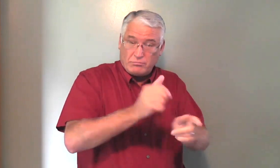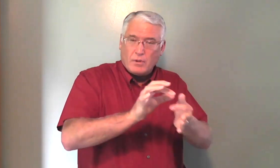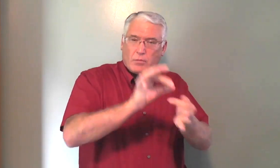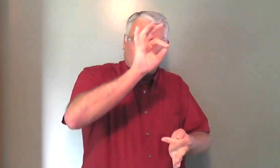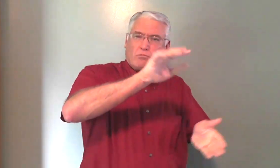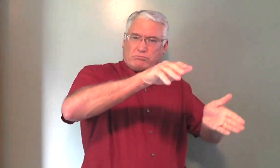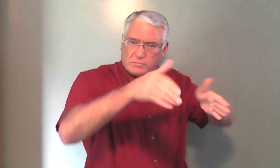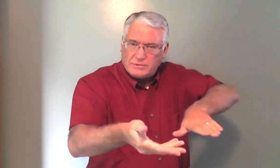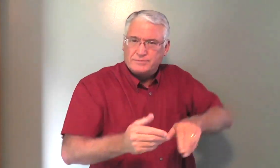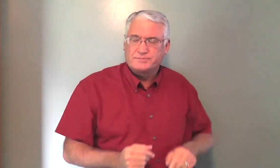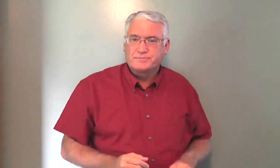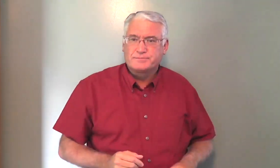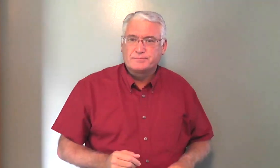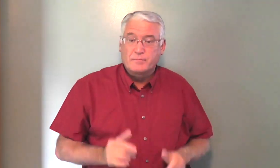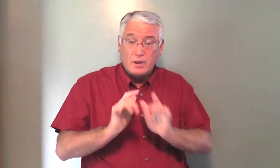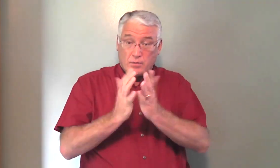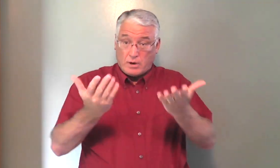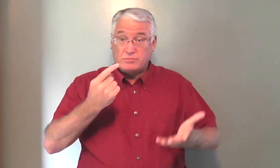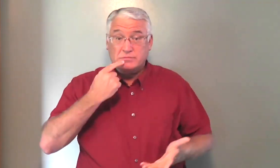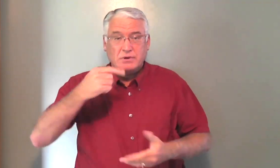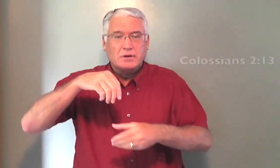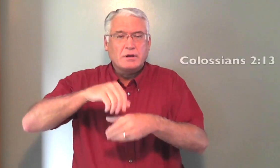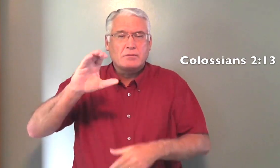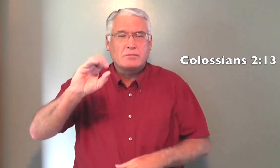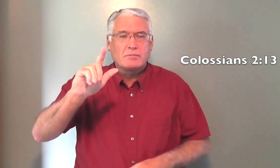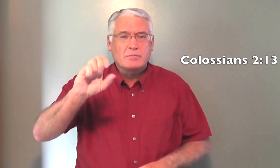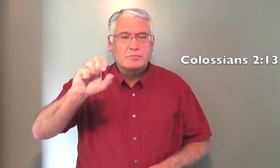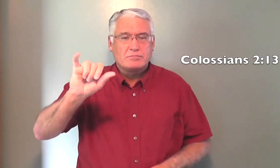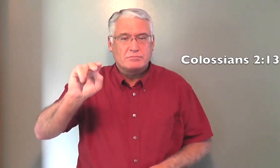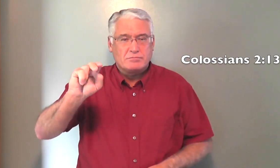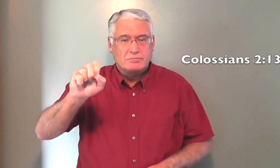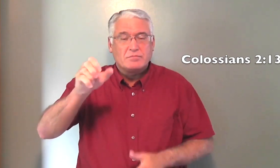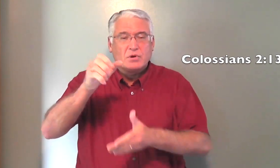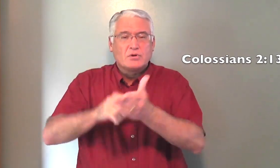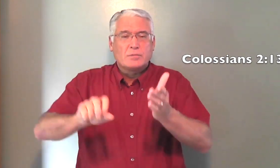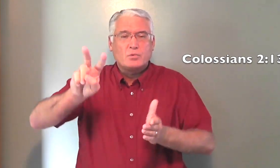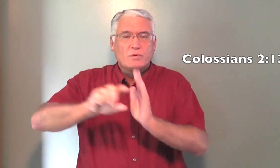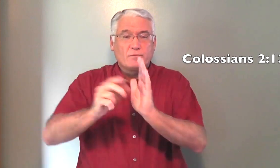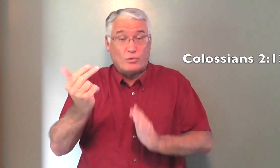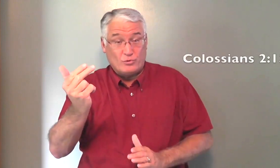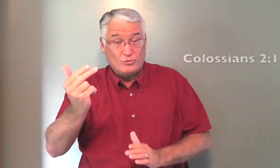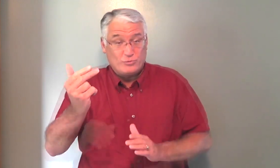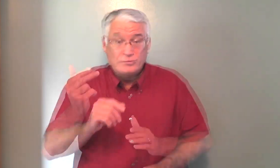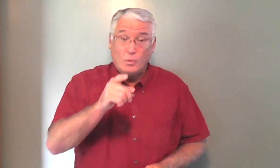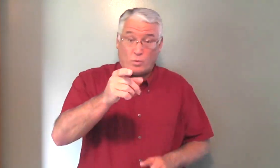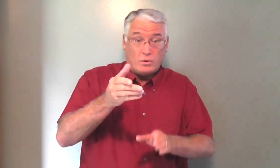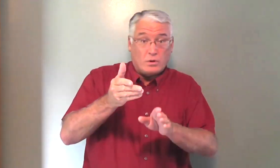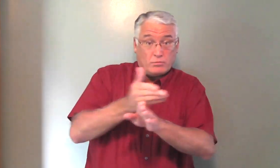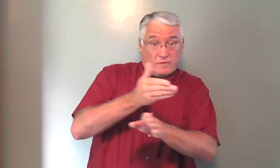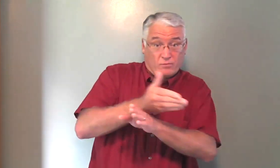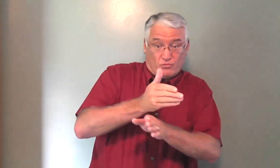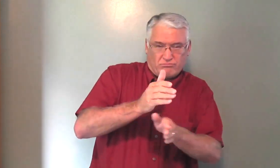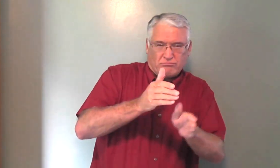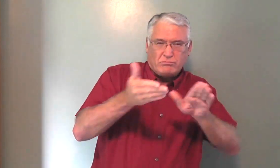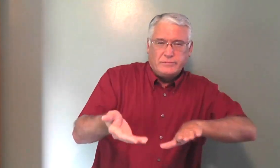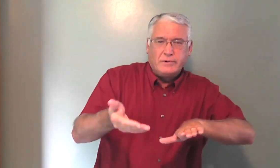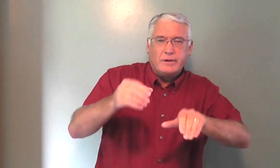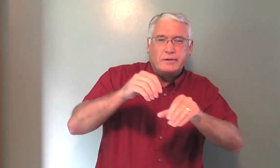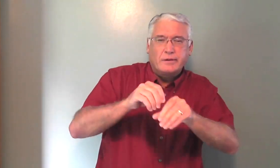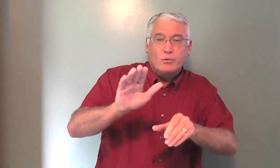before, you were spiritually dead. And the Bible says in Colossians 2, 13, It says that before you